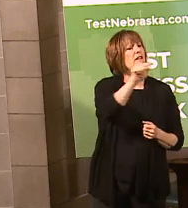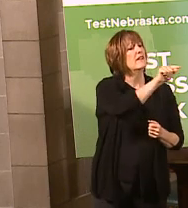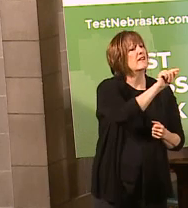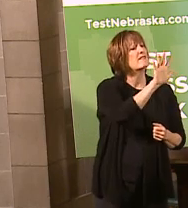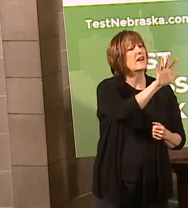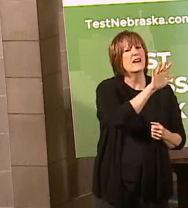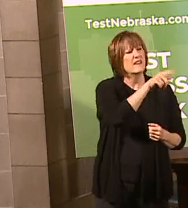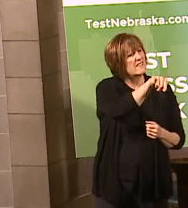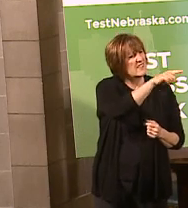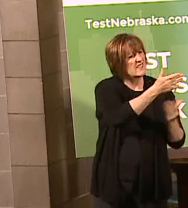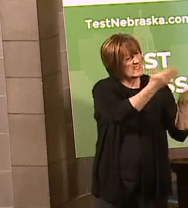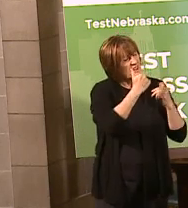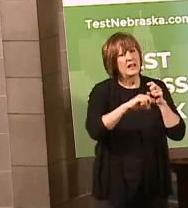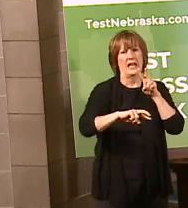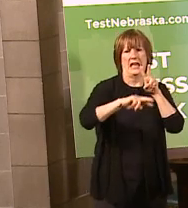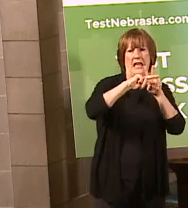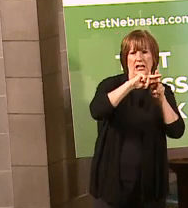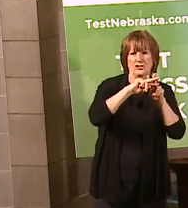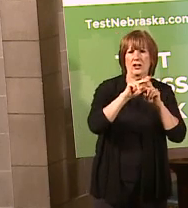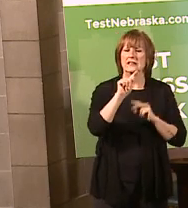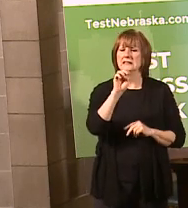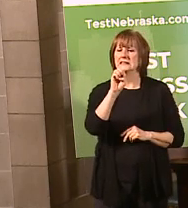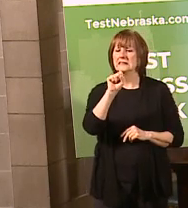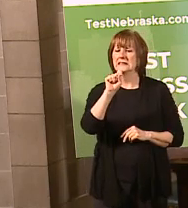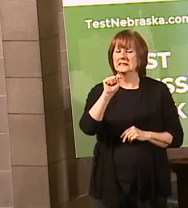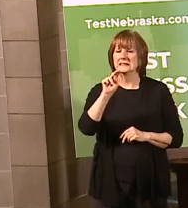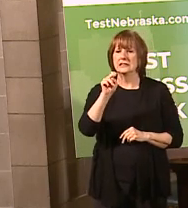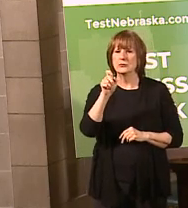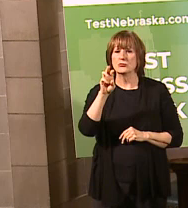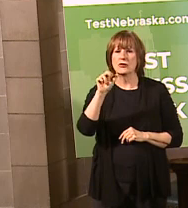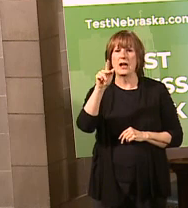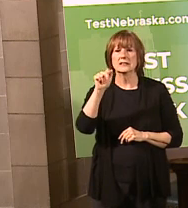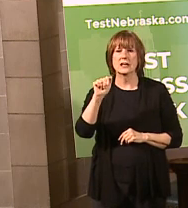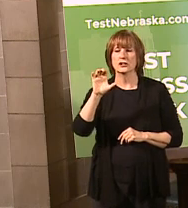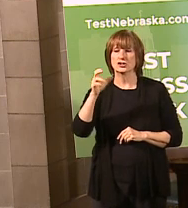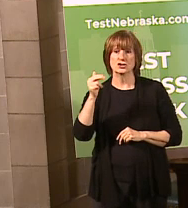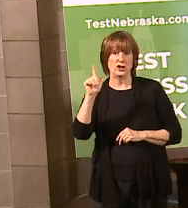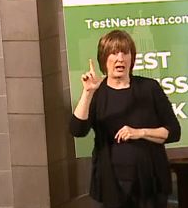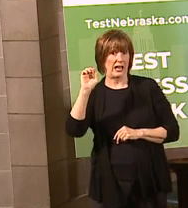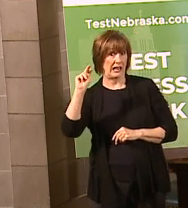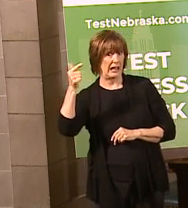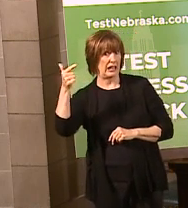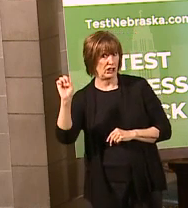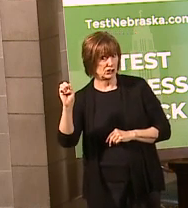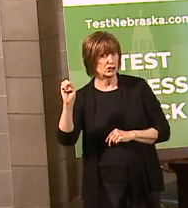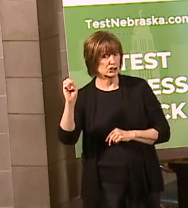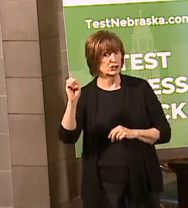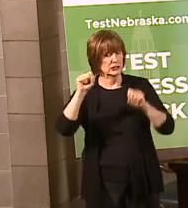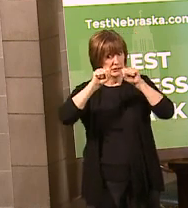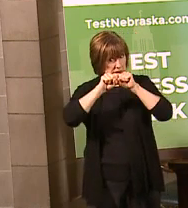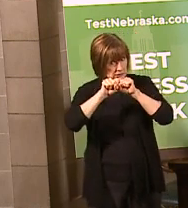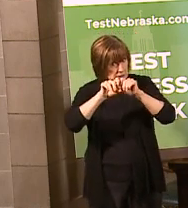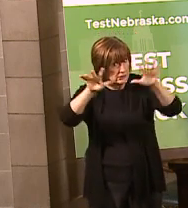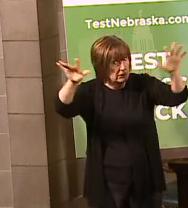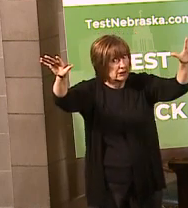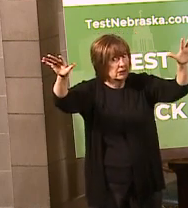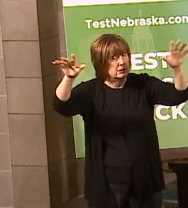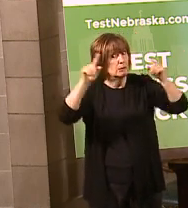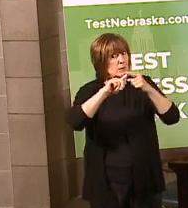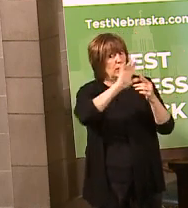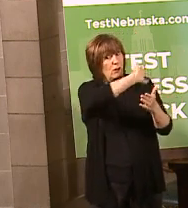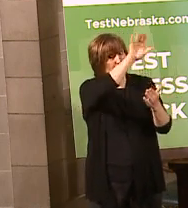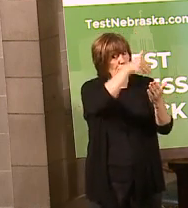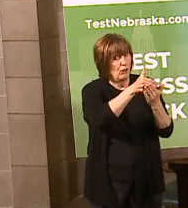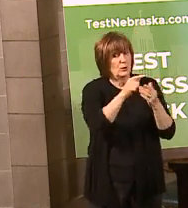sign up with the hashtag TestNebraskaChallenge. We want to make this go viral, fight the virus by going viral. And then